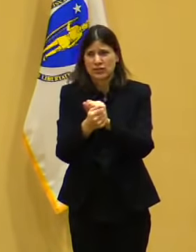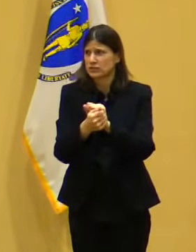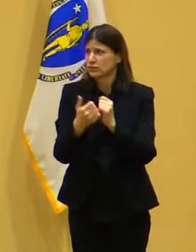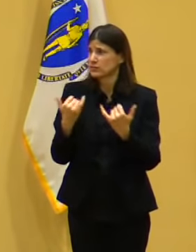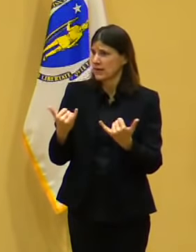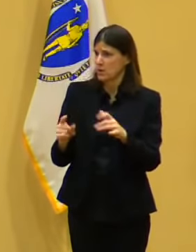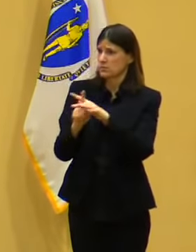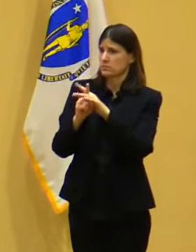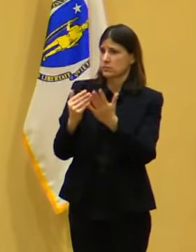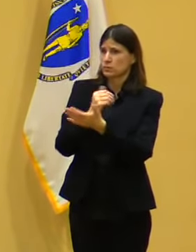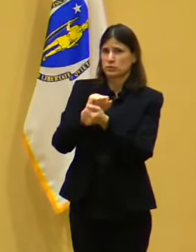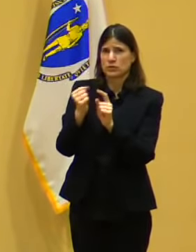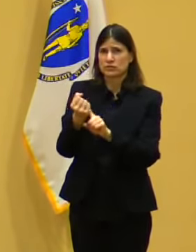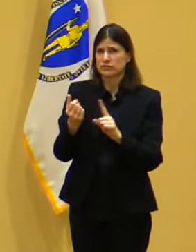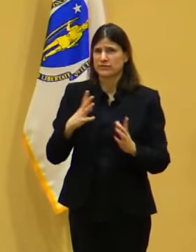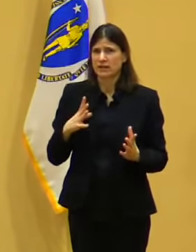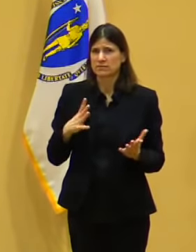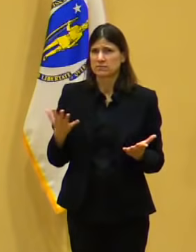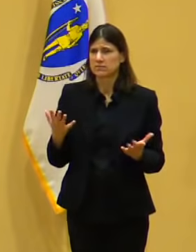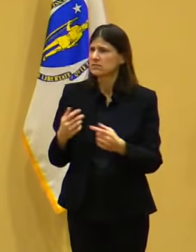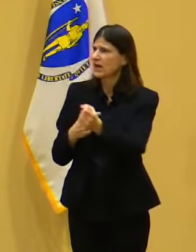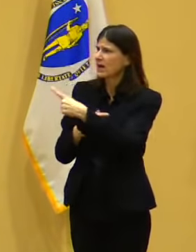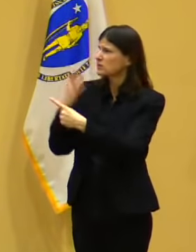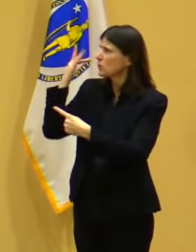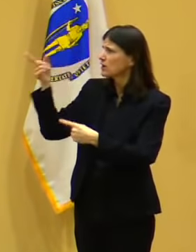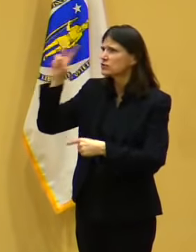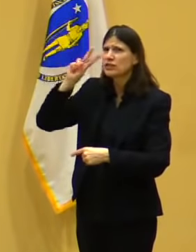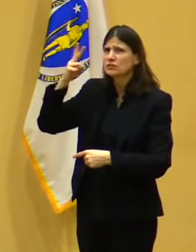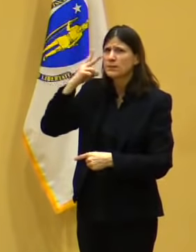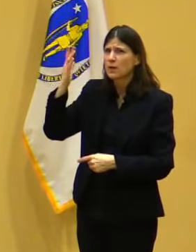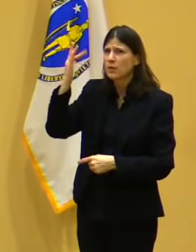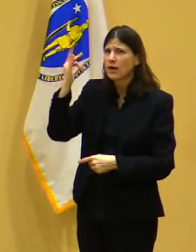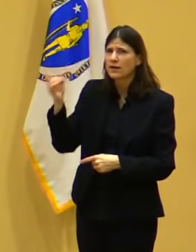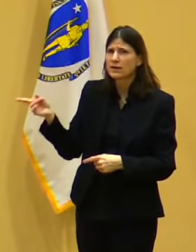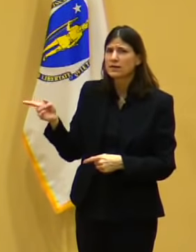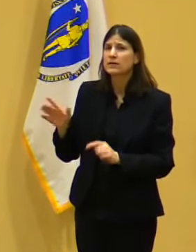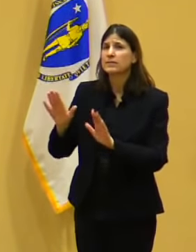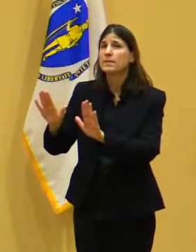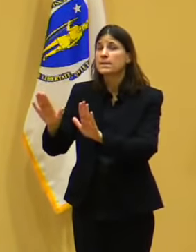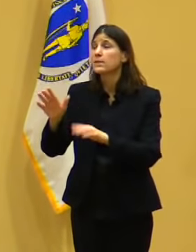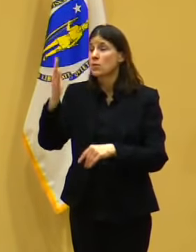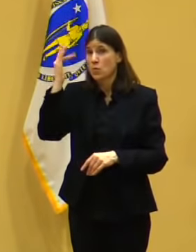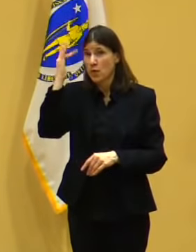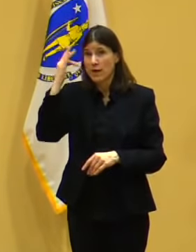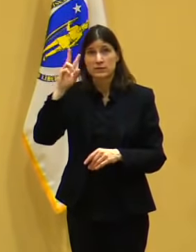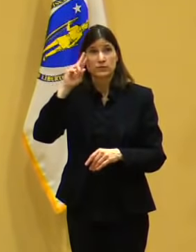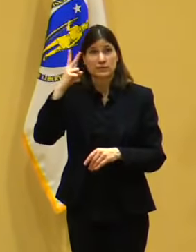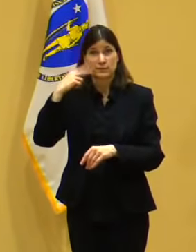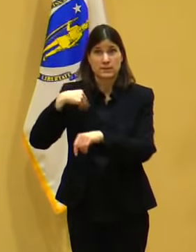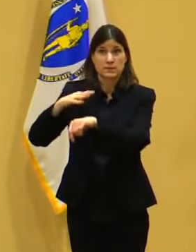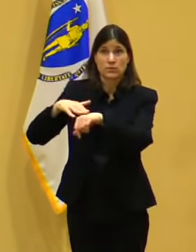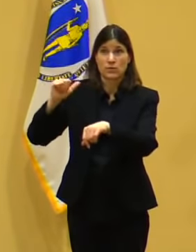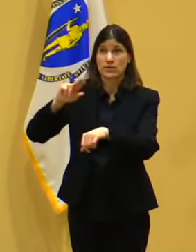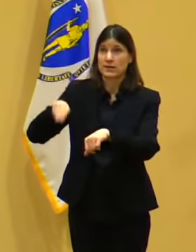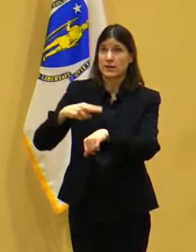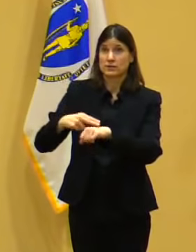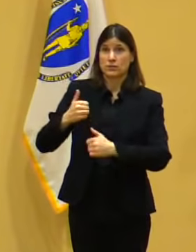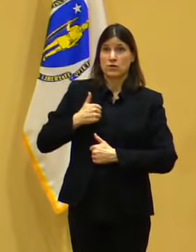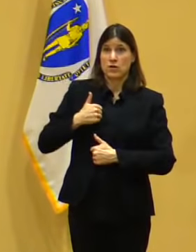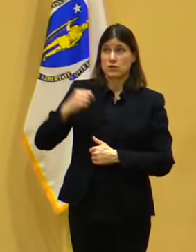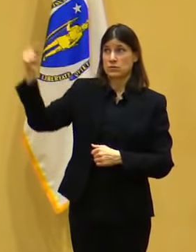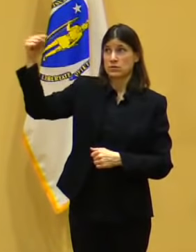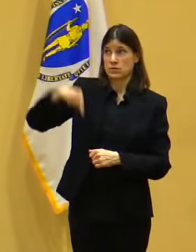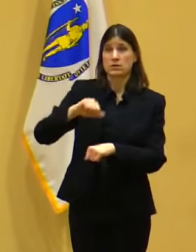them and we thought it was appropriate in some of these sites to bring them in for logistical